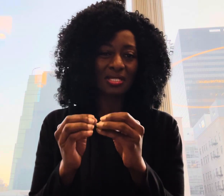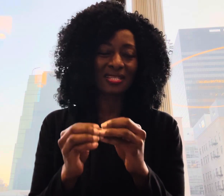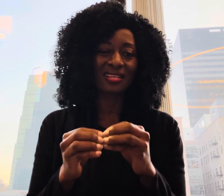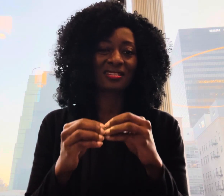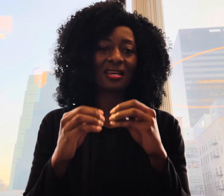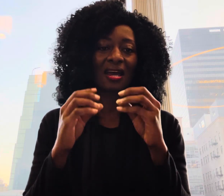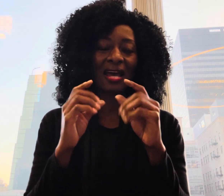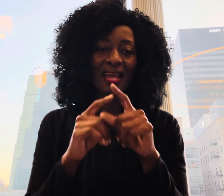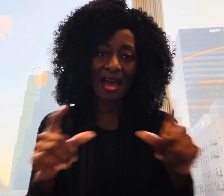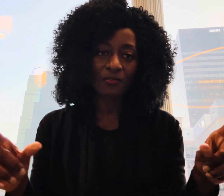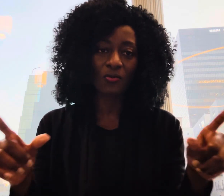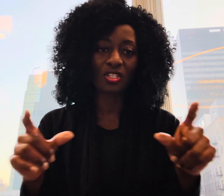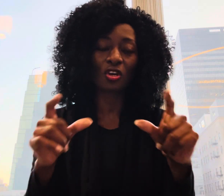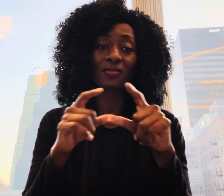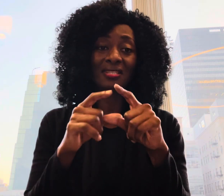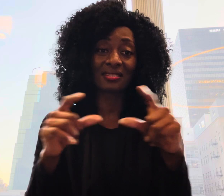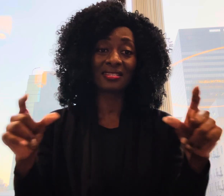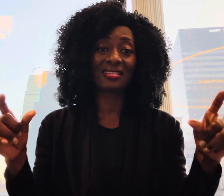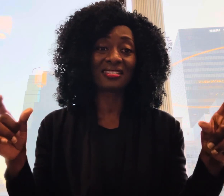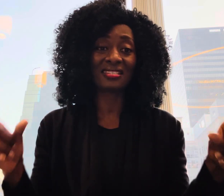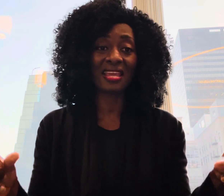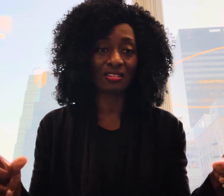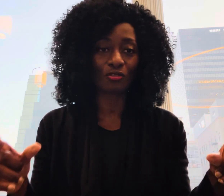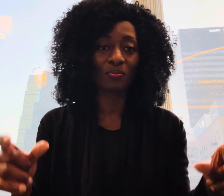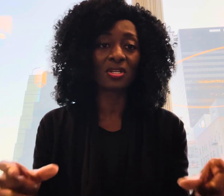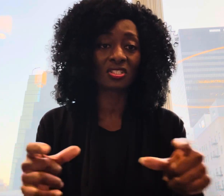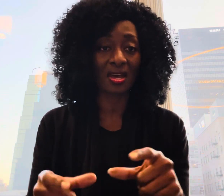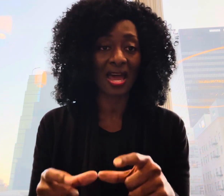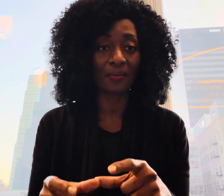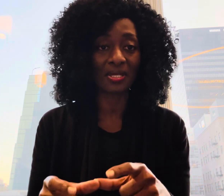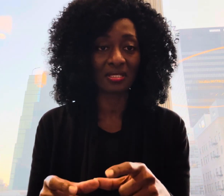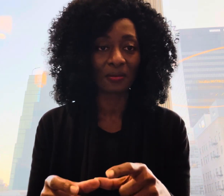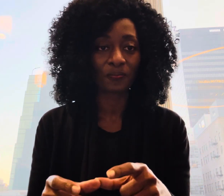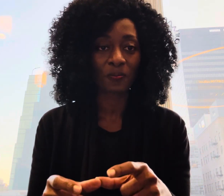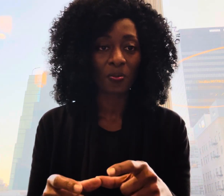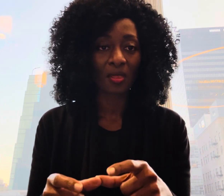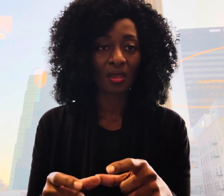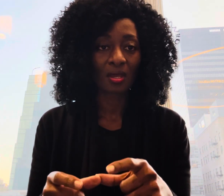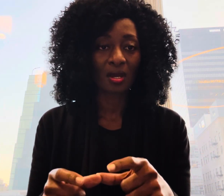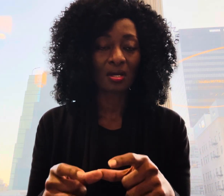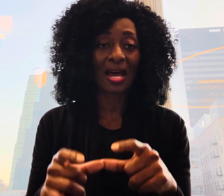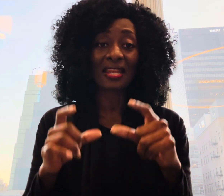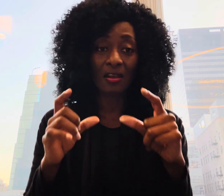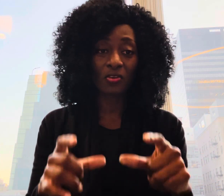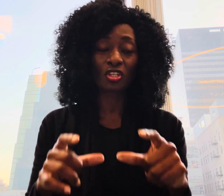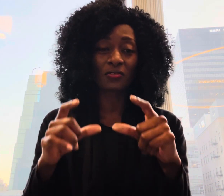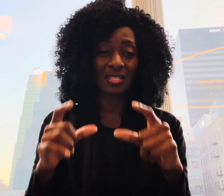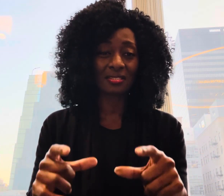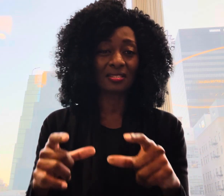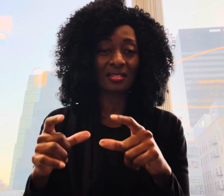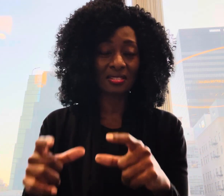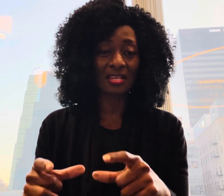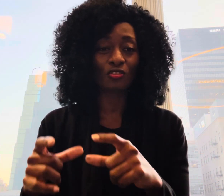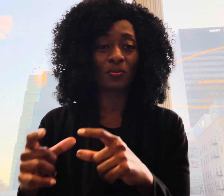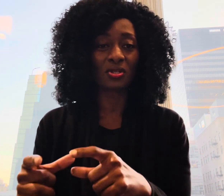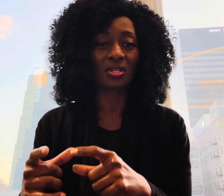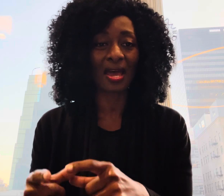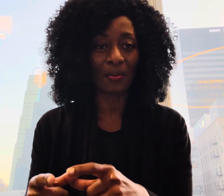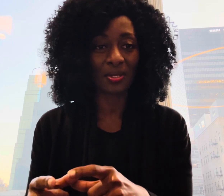takes an average of 66 days to build a habit an average of 66 days to build a habit